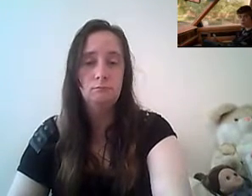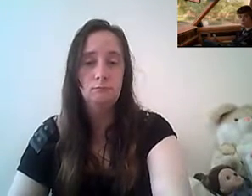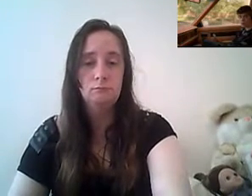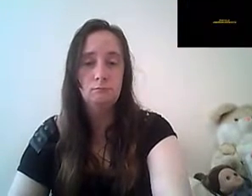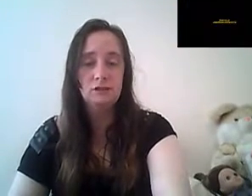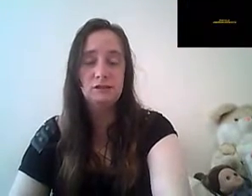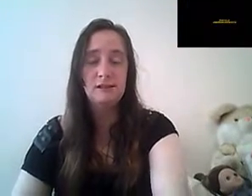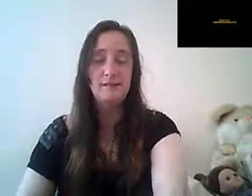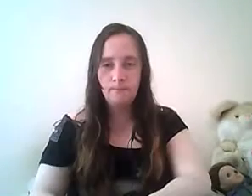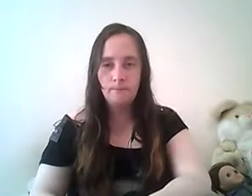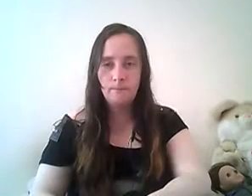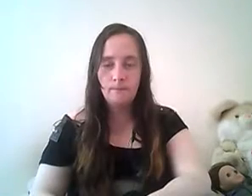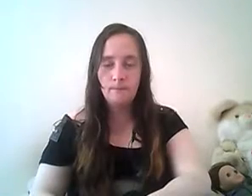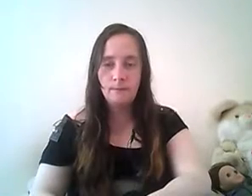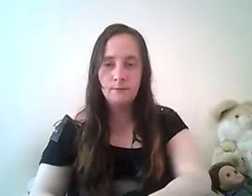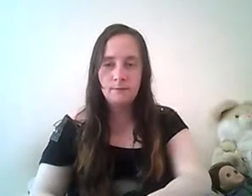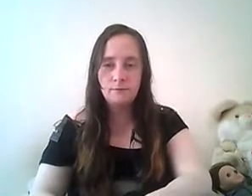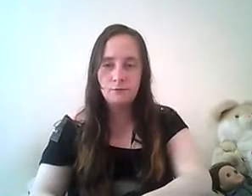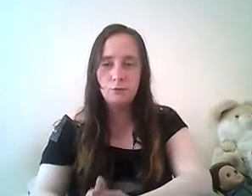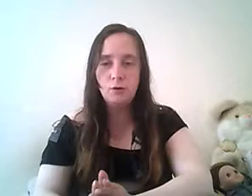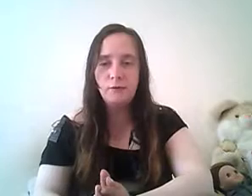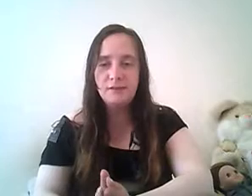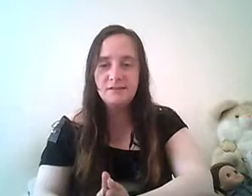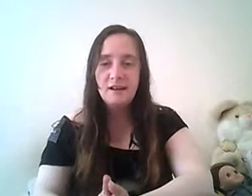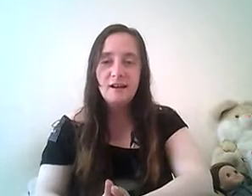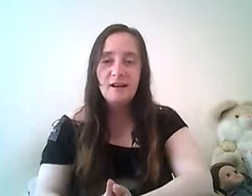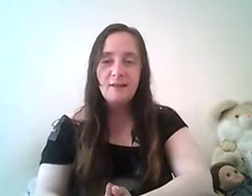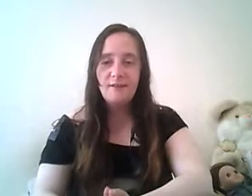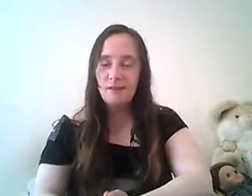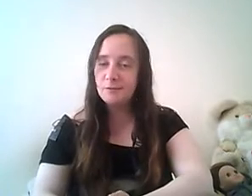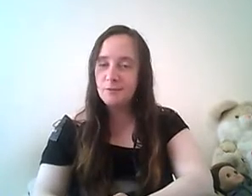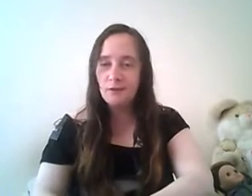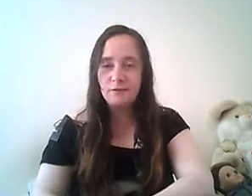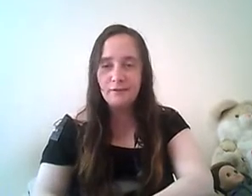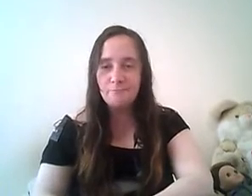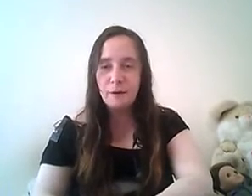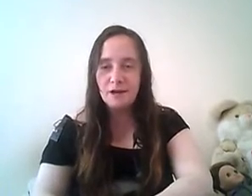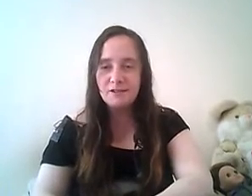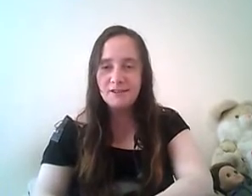just then yeah so lovely that was another day in paradise